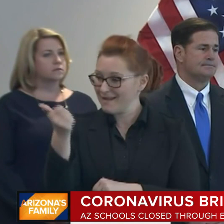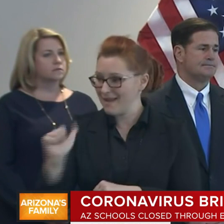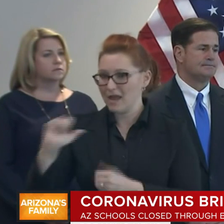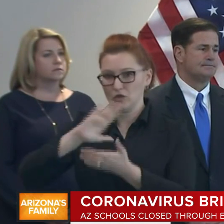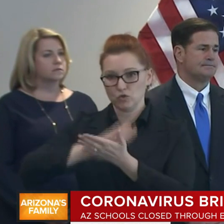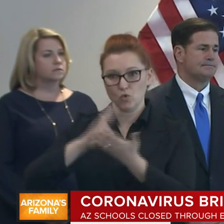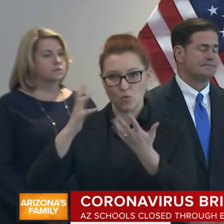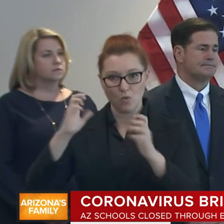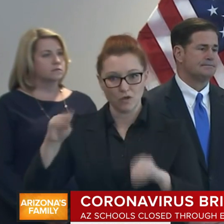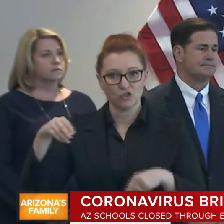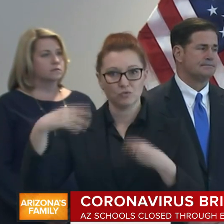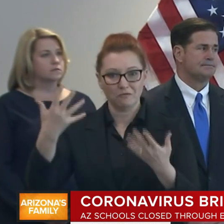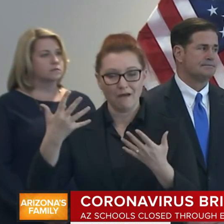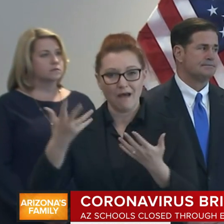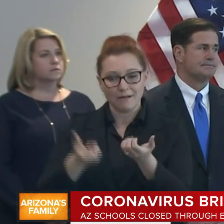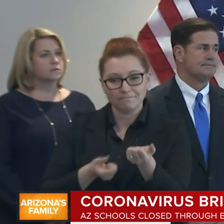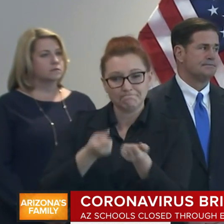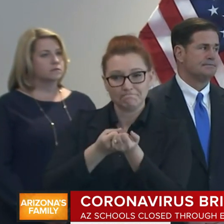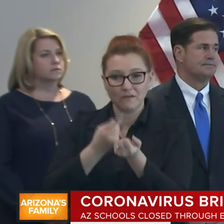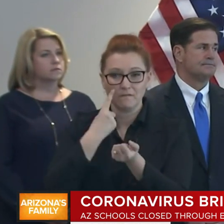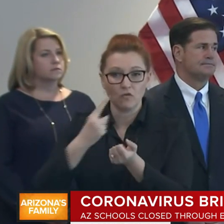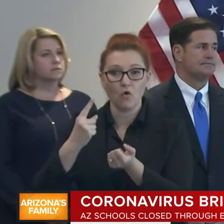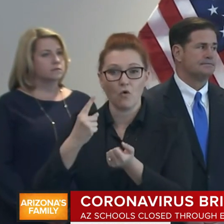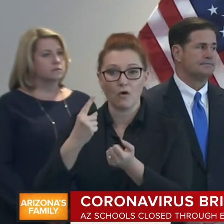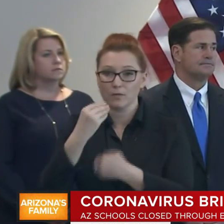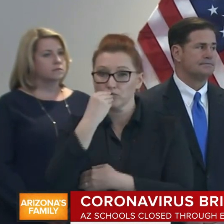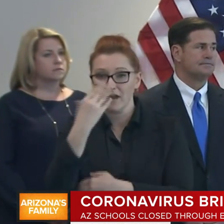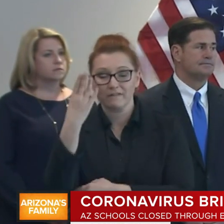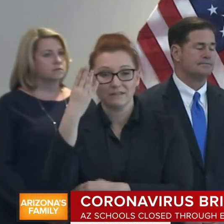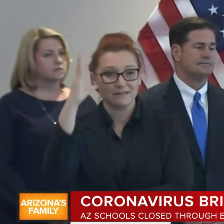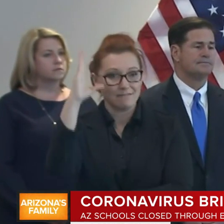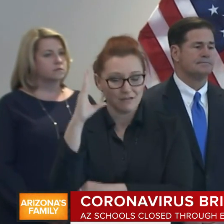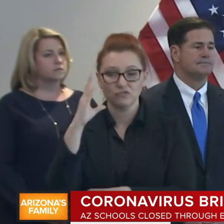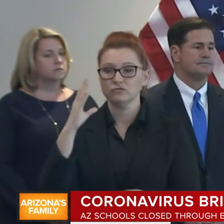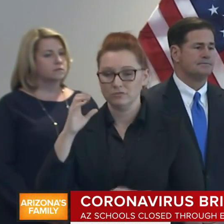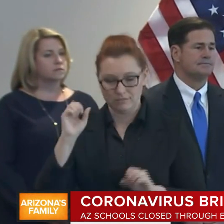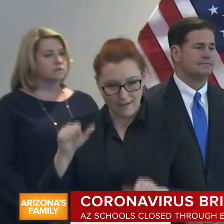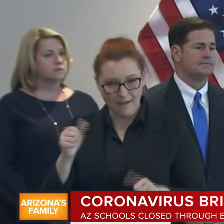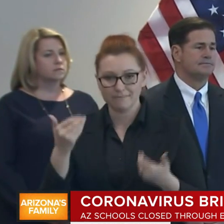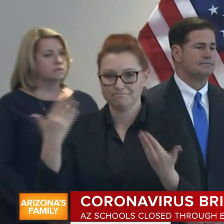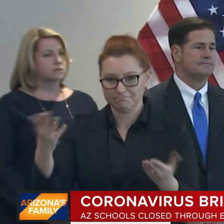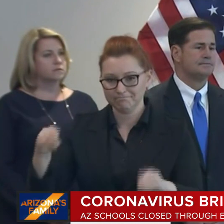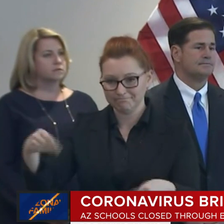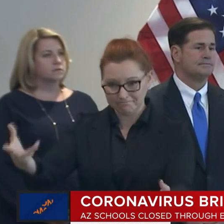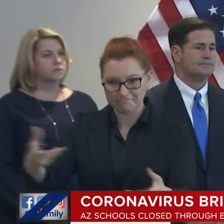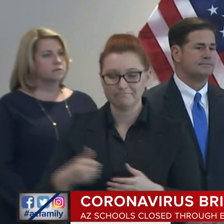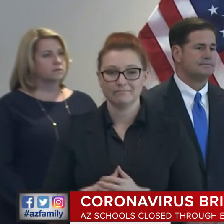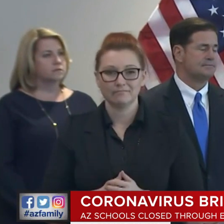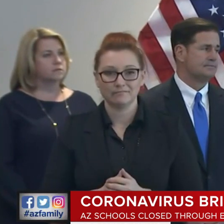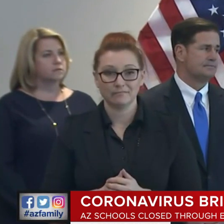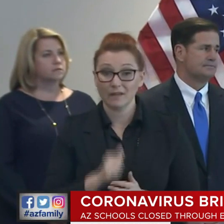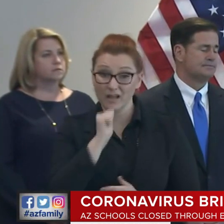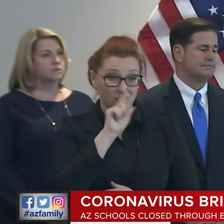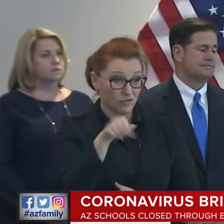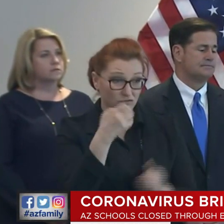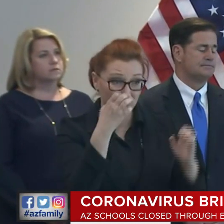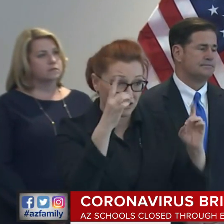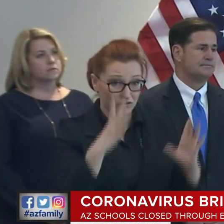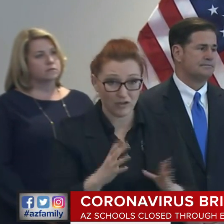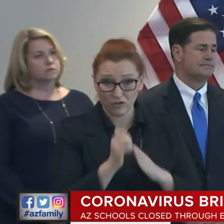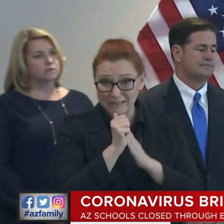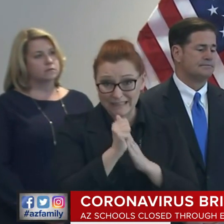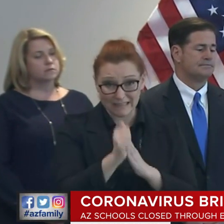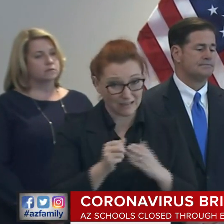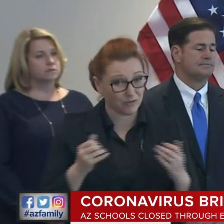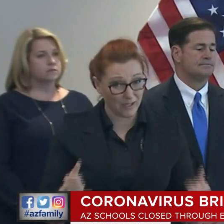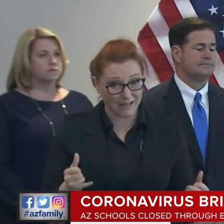to provide nutritional assistance during this crisis is able to do so. It's not just our educators who are leading in